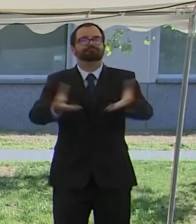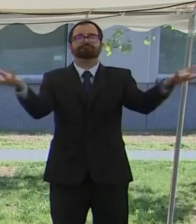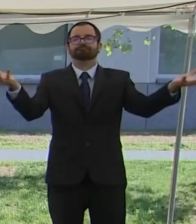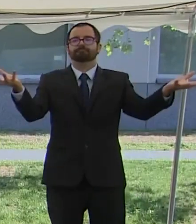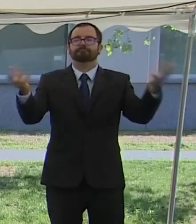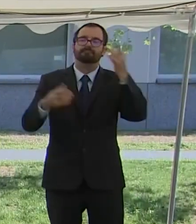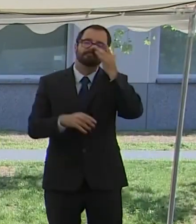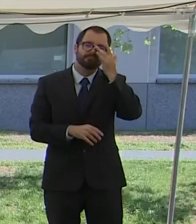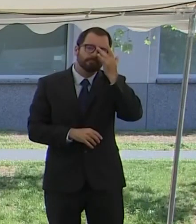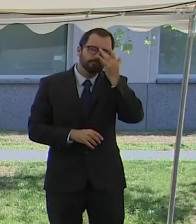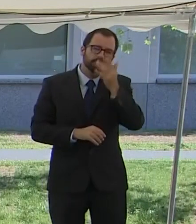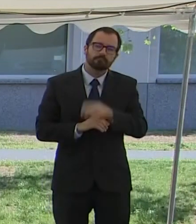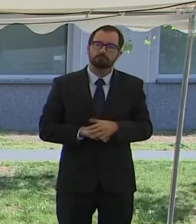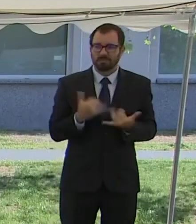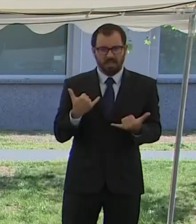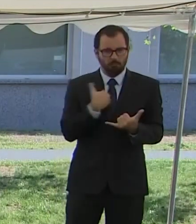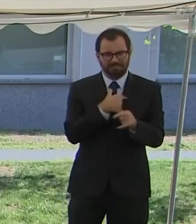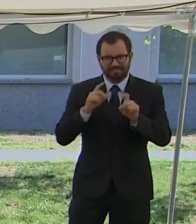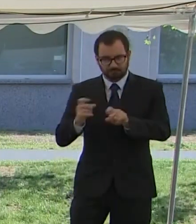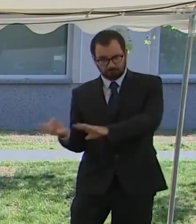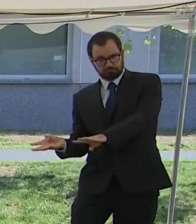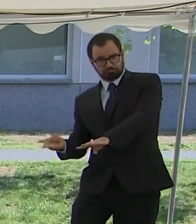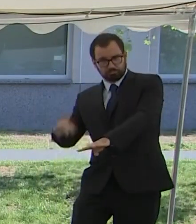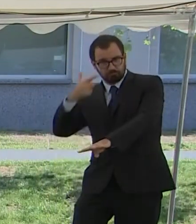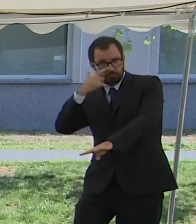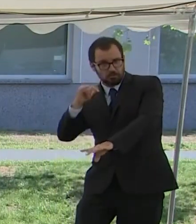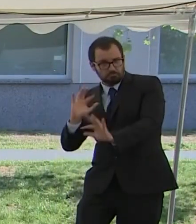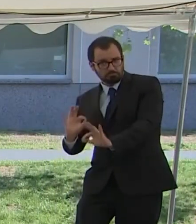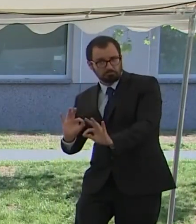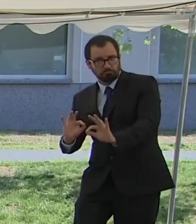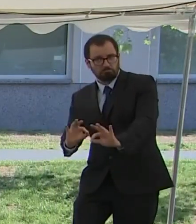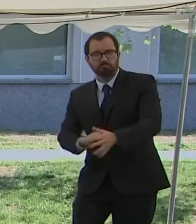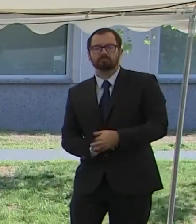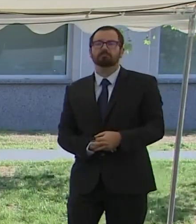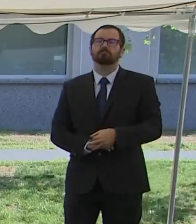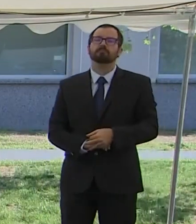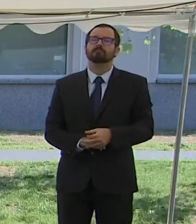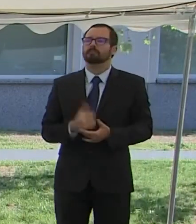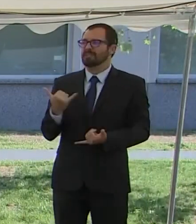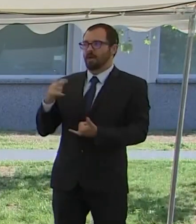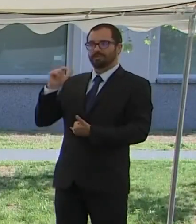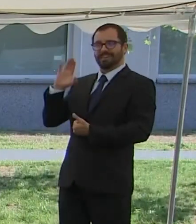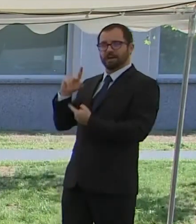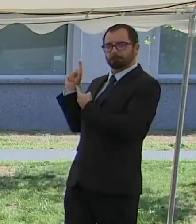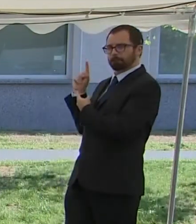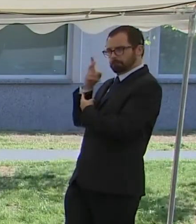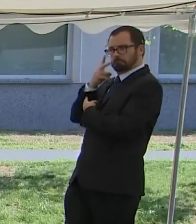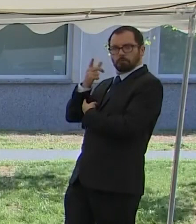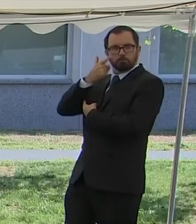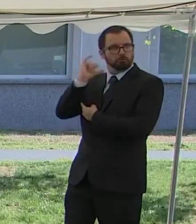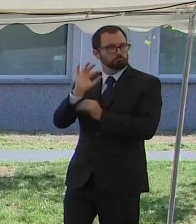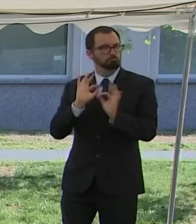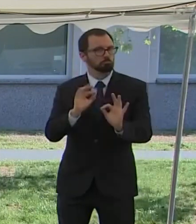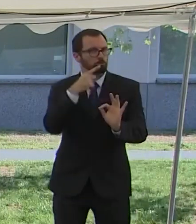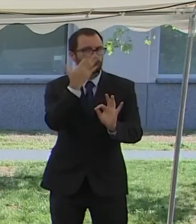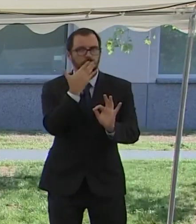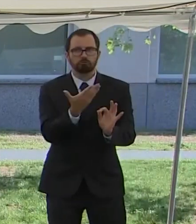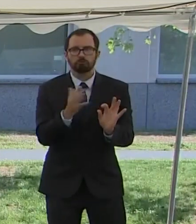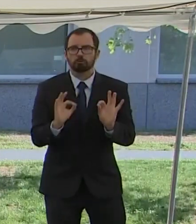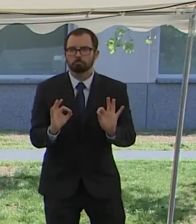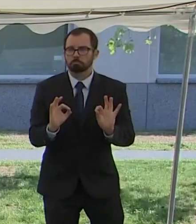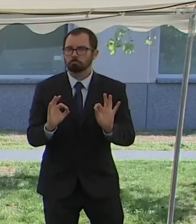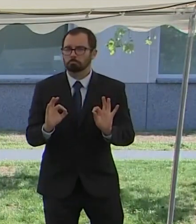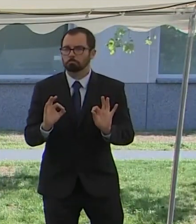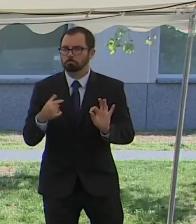Clinical data for the vaccine has been encouraging so far. Earlier this month, we announced positive preliminary